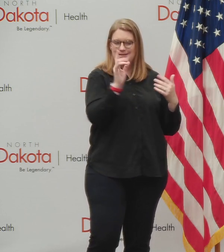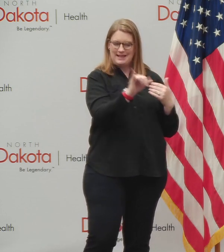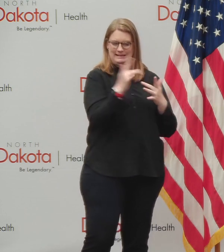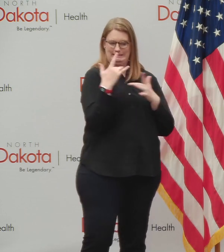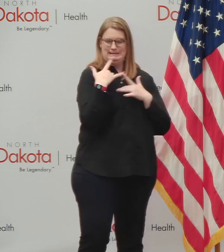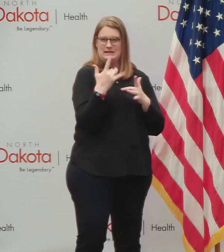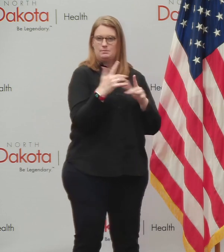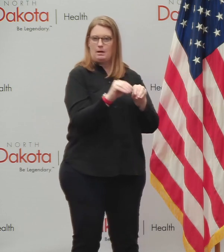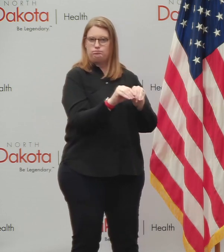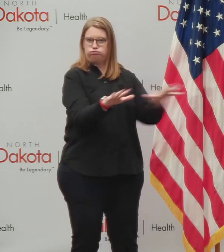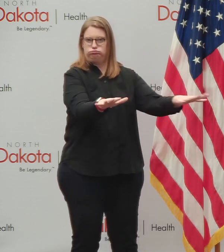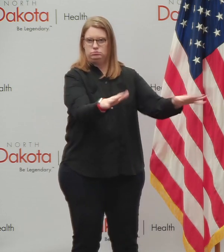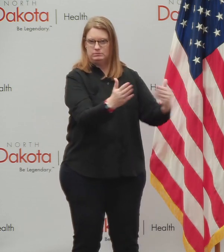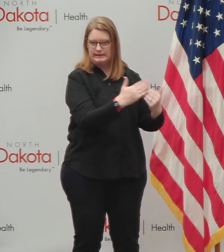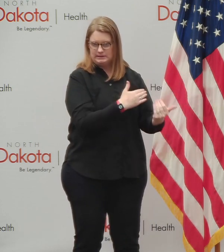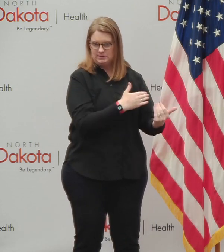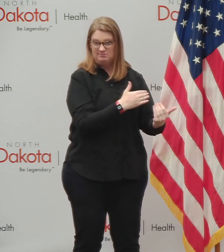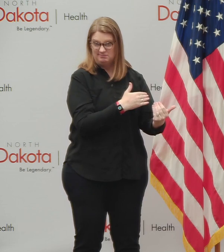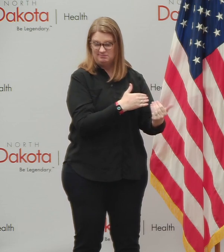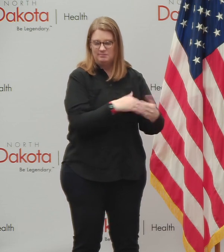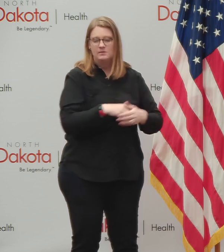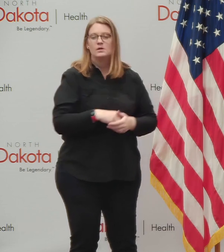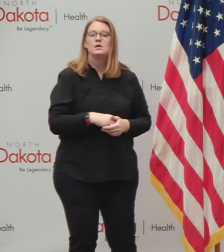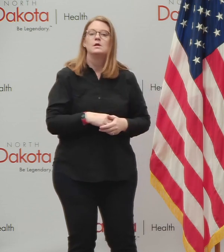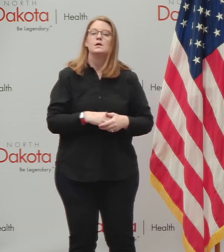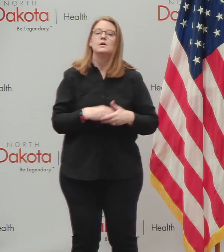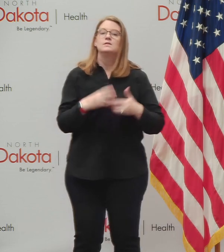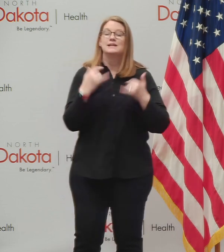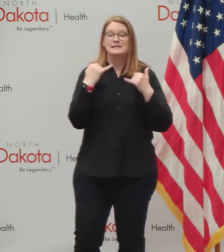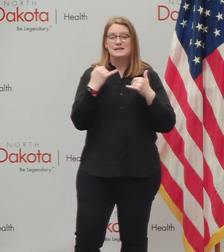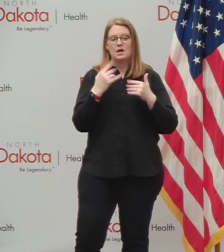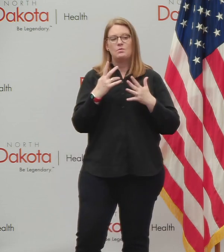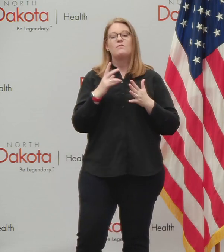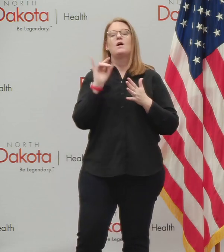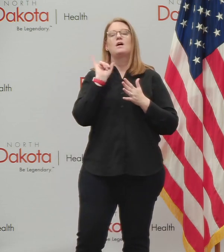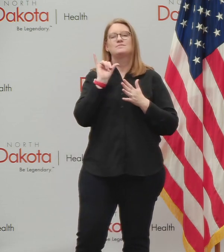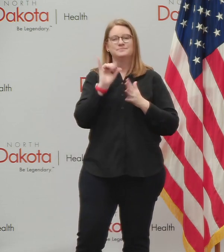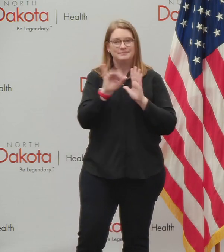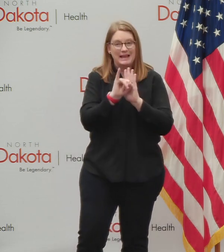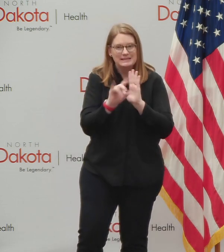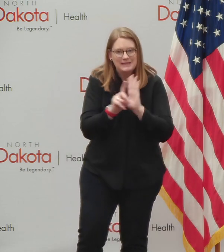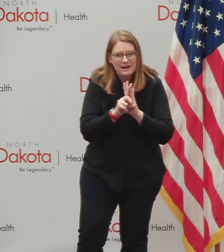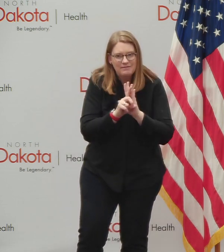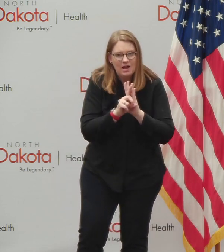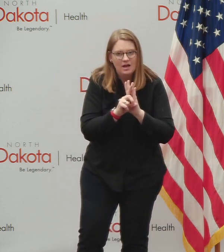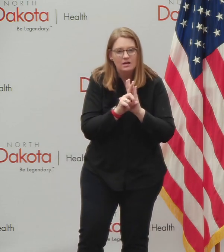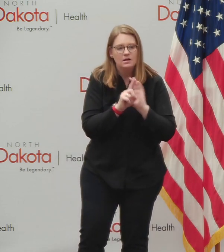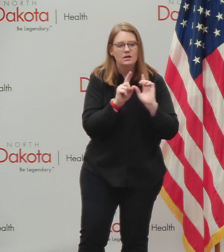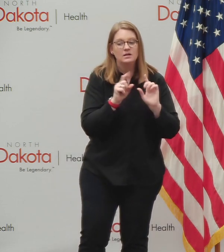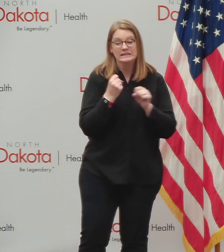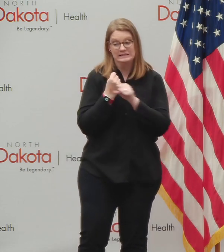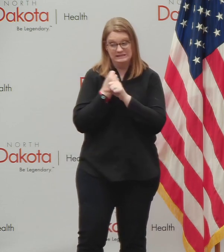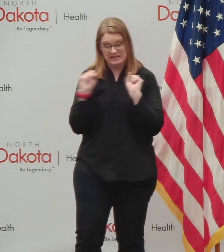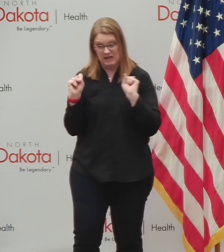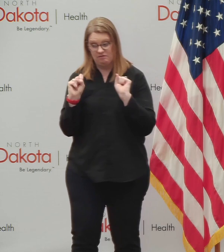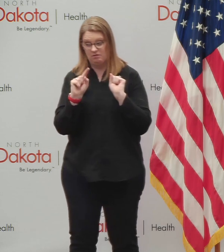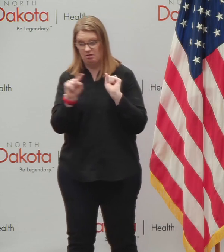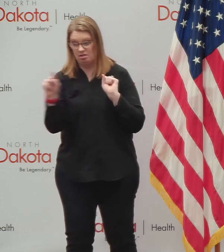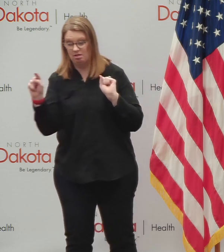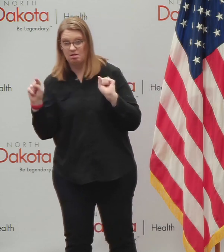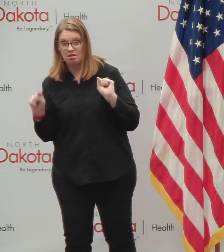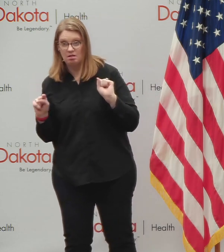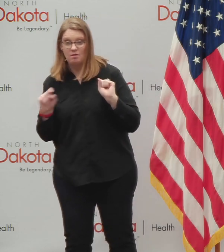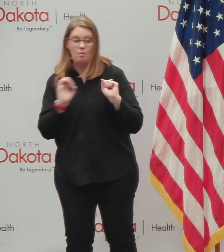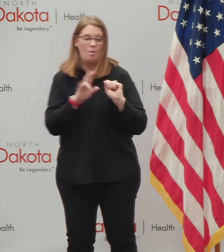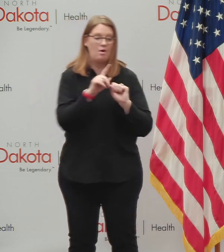areas. And so again, we learn to identify where, what areas might be safe for you or not safe for you